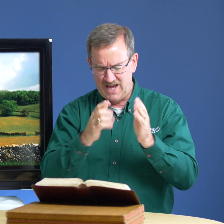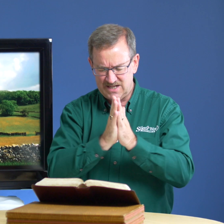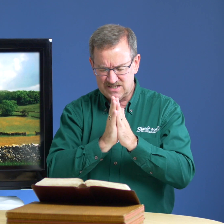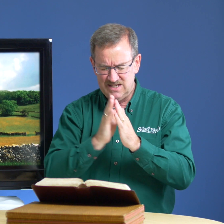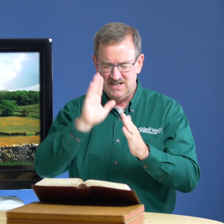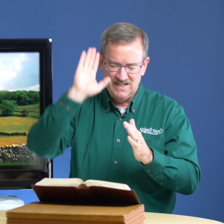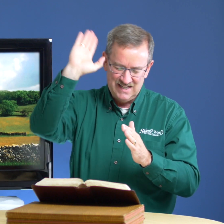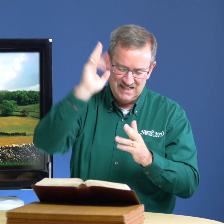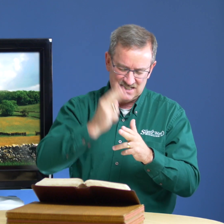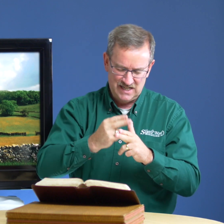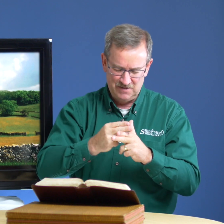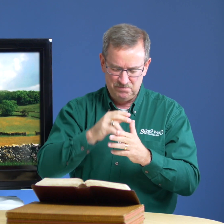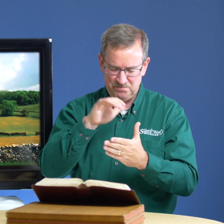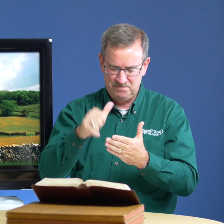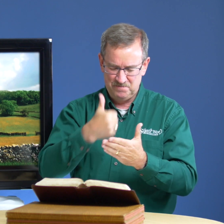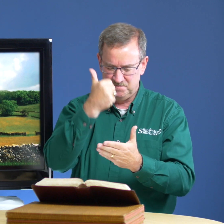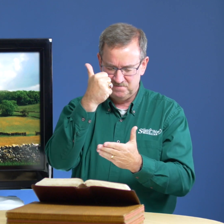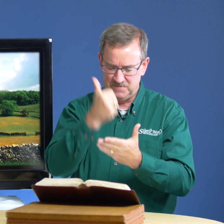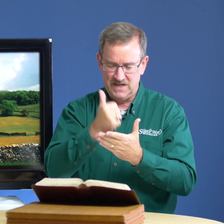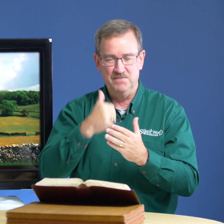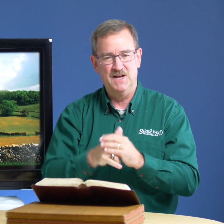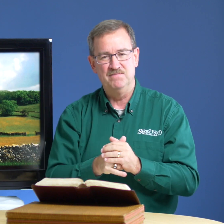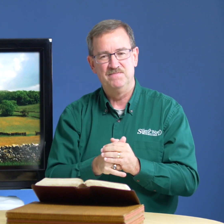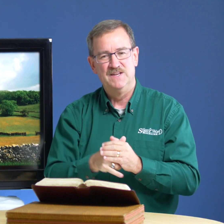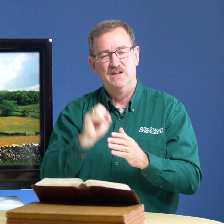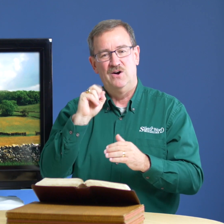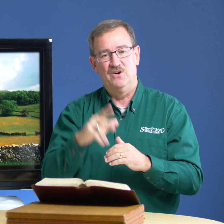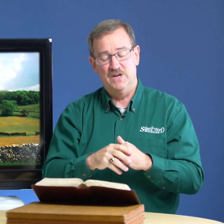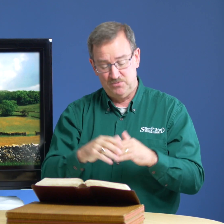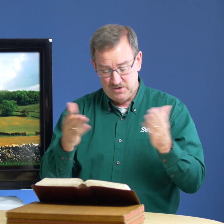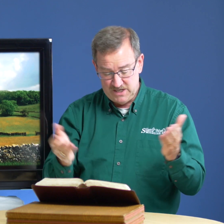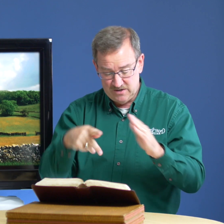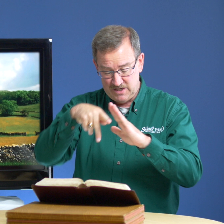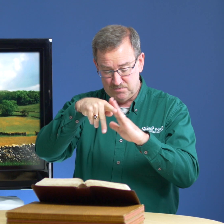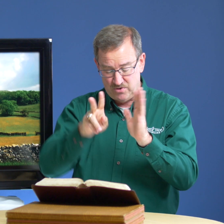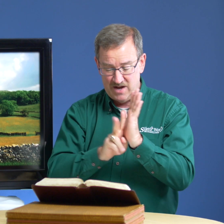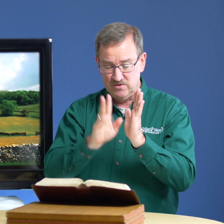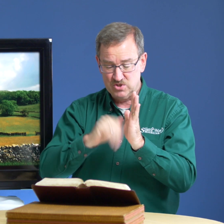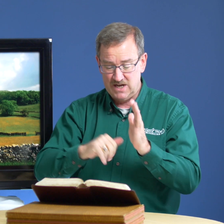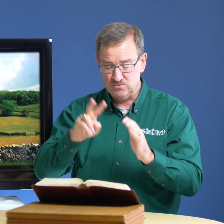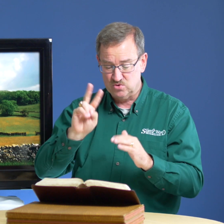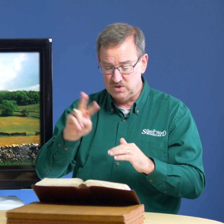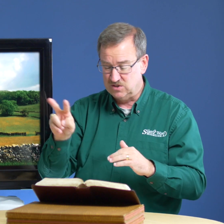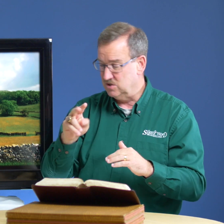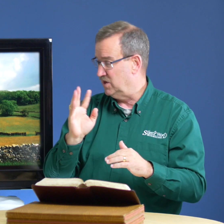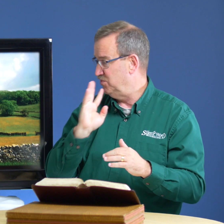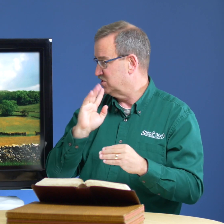ask in his name amen all right well here in proverbs chapter 22 i want to